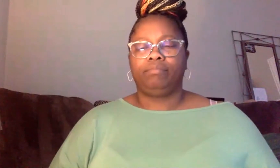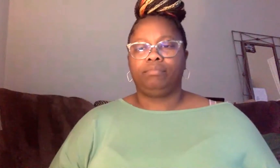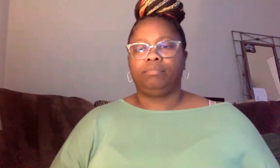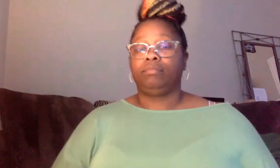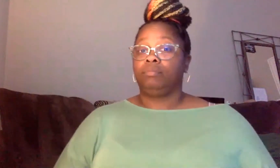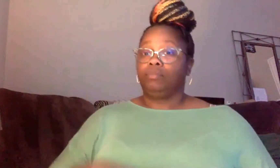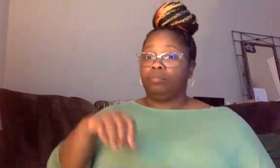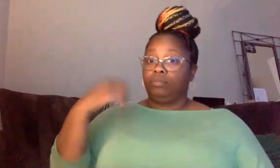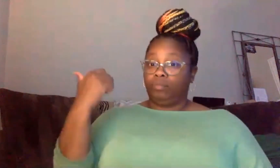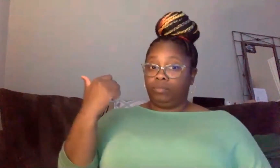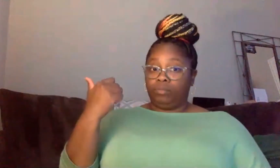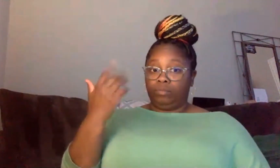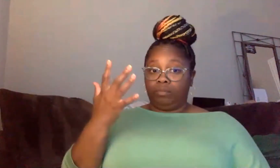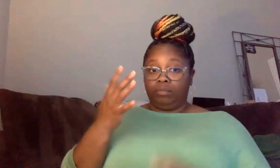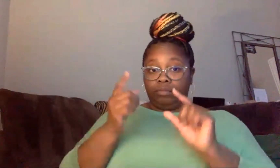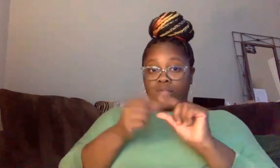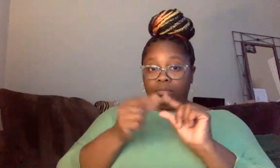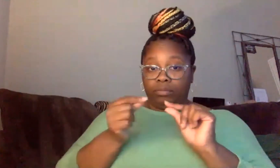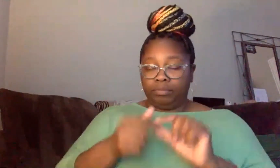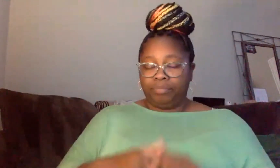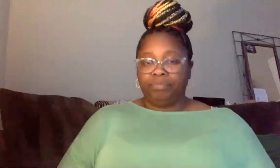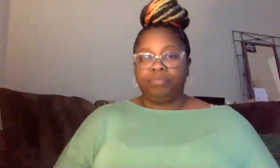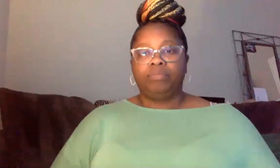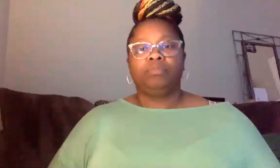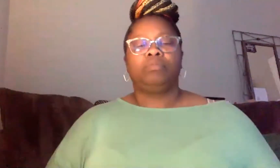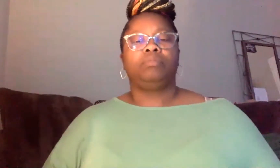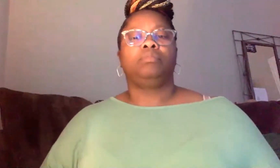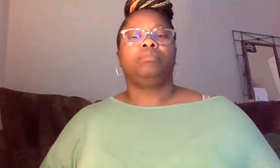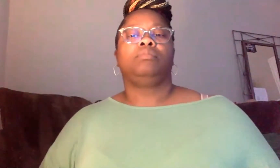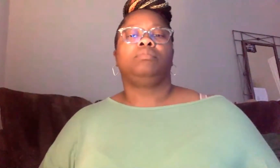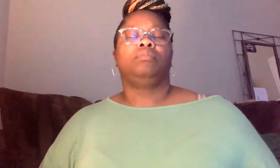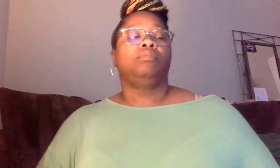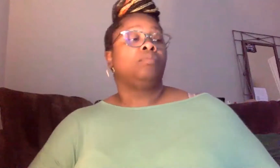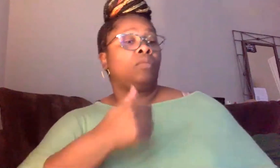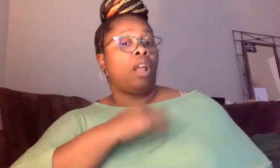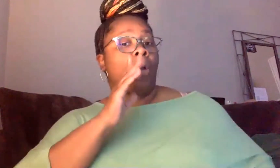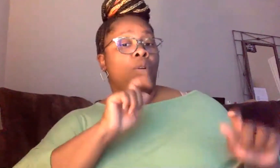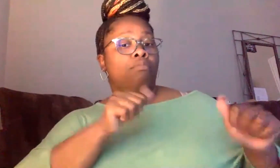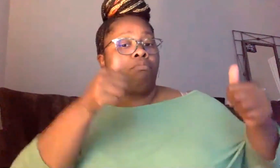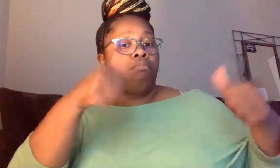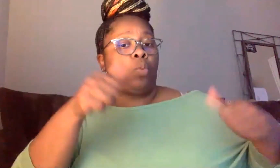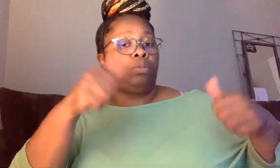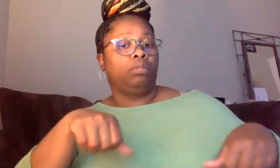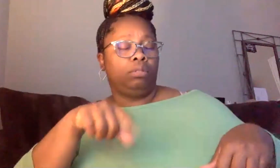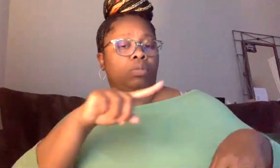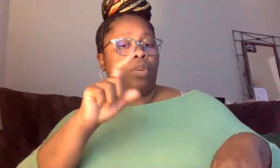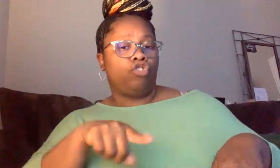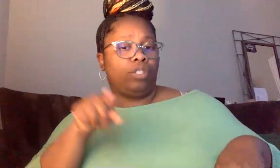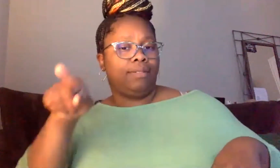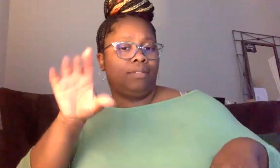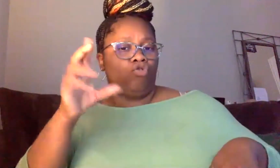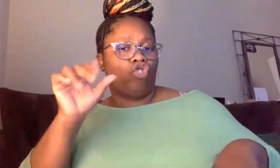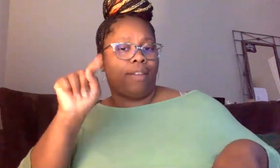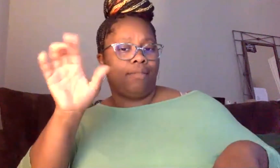Any, any, else want to come in? I, I am going to post questions as they come up in the chat. Okay. And the next question is